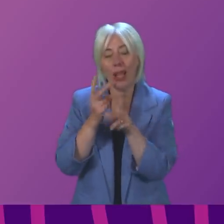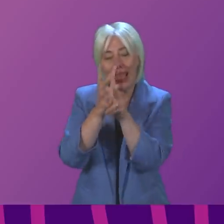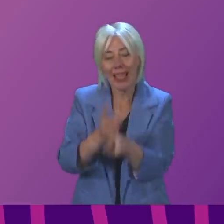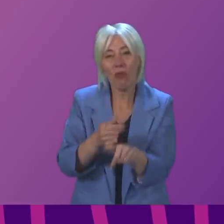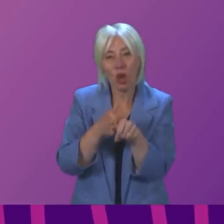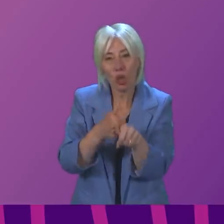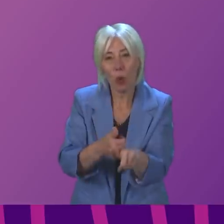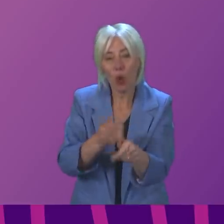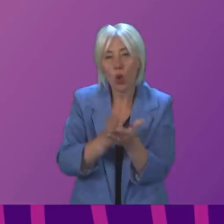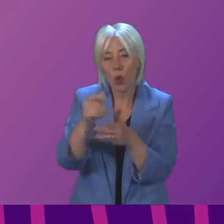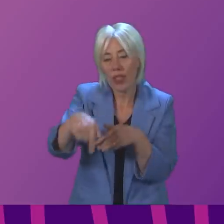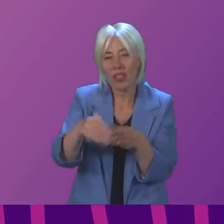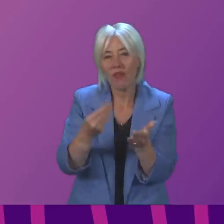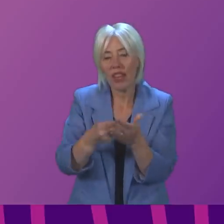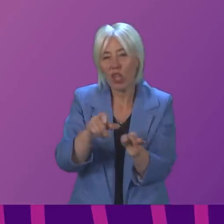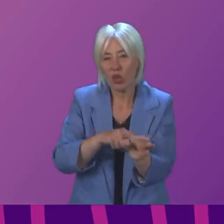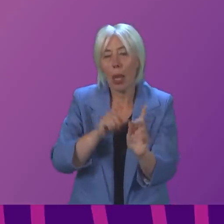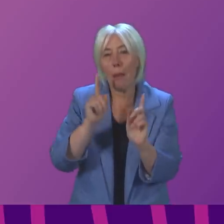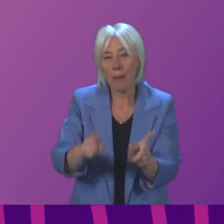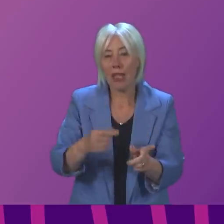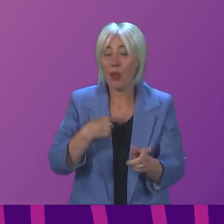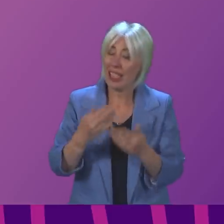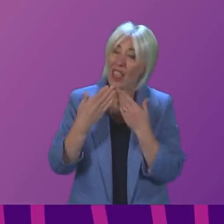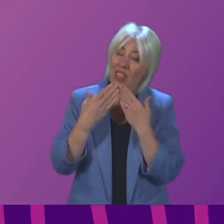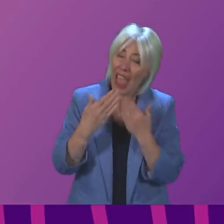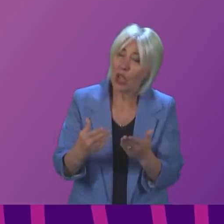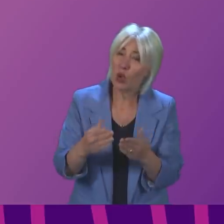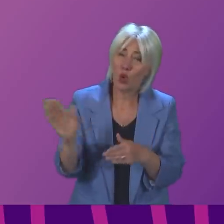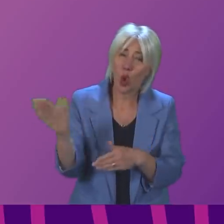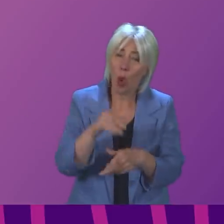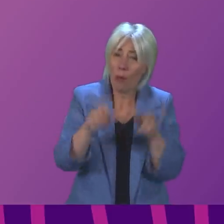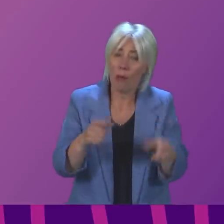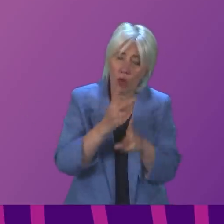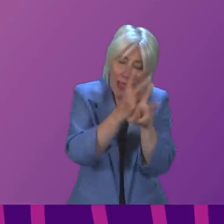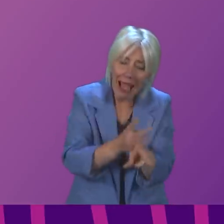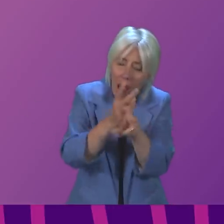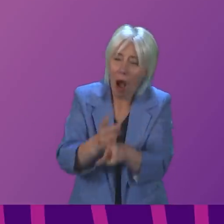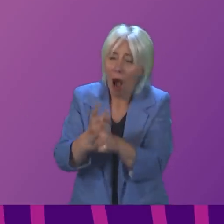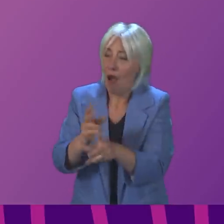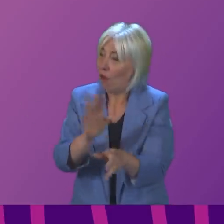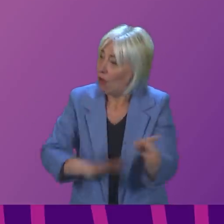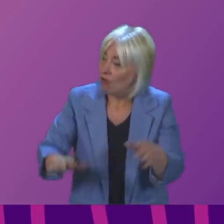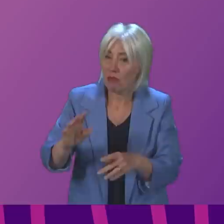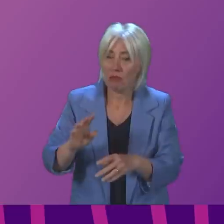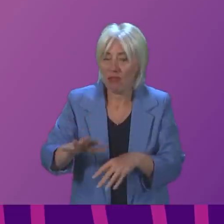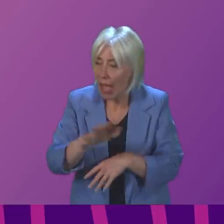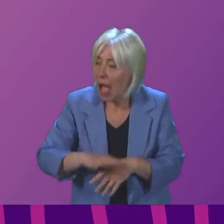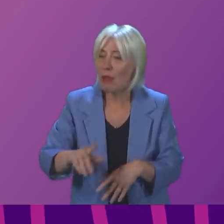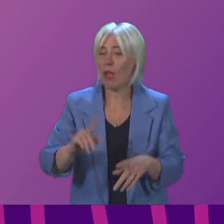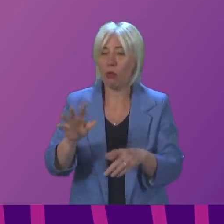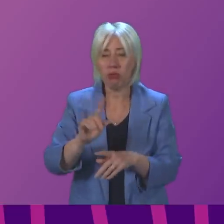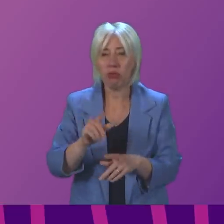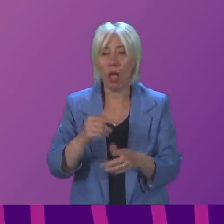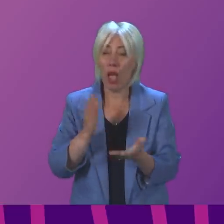financial year. But let me take the opportunity to put on record my thanks to carers all over the country and to recognise that this period